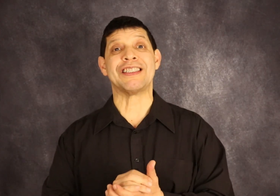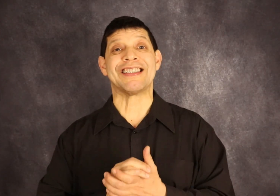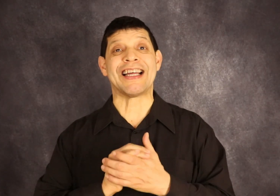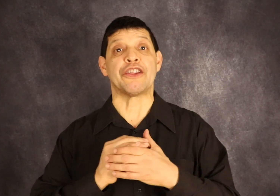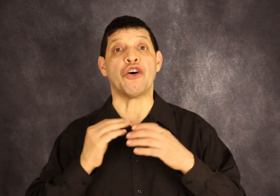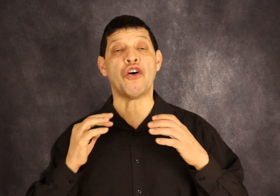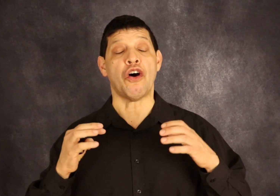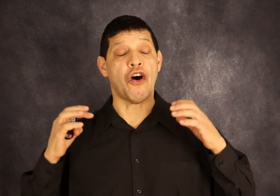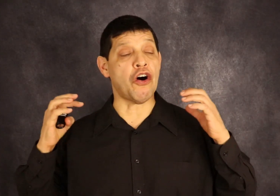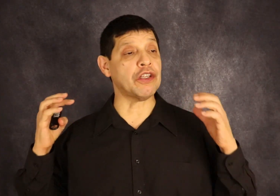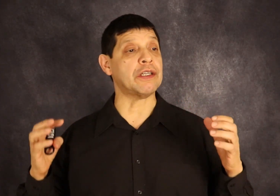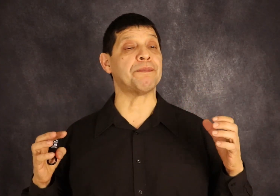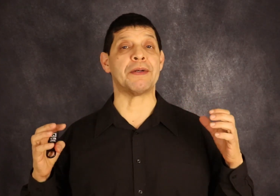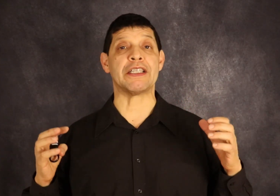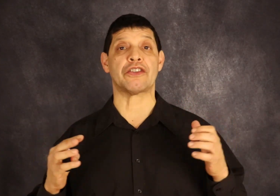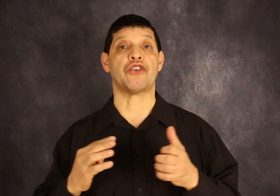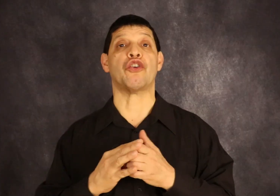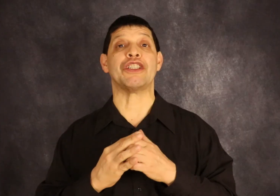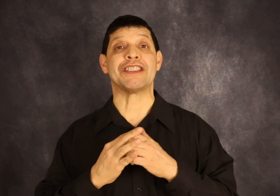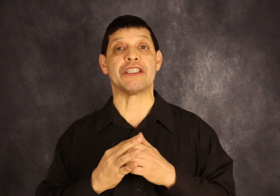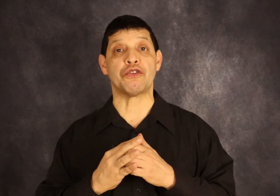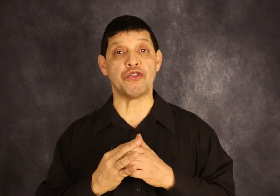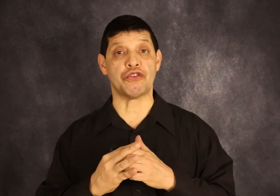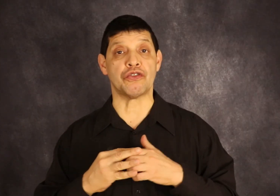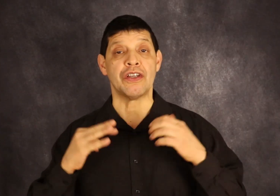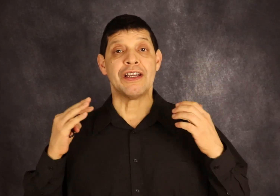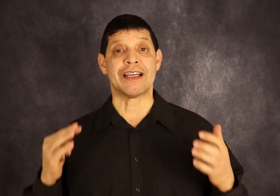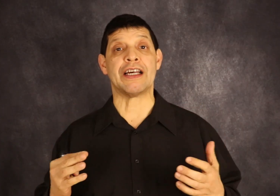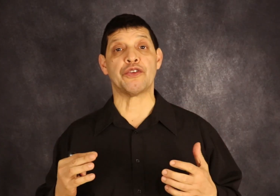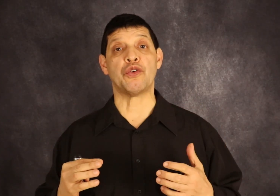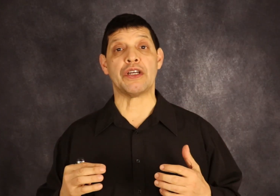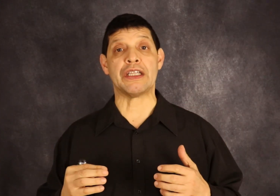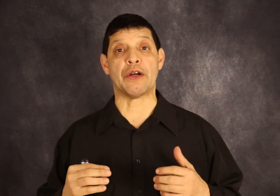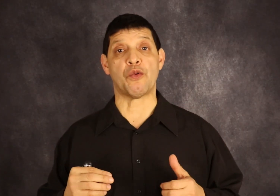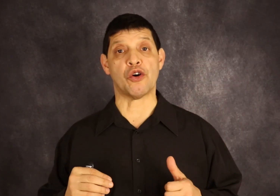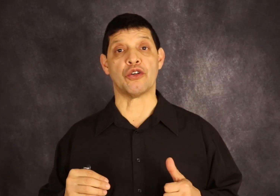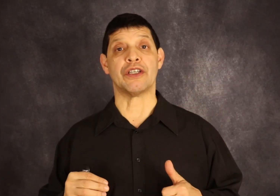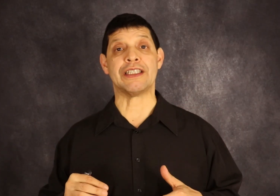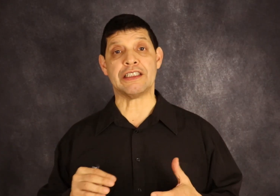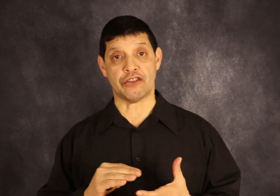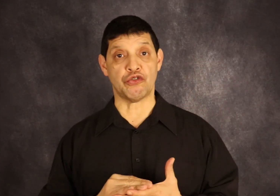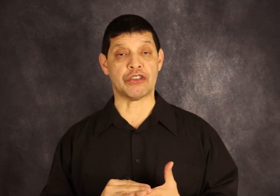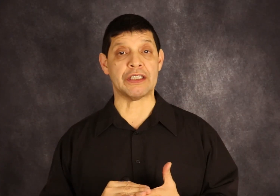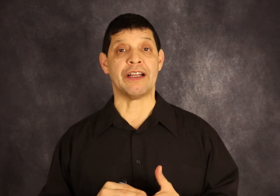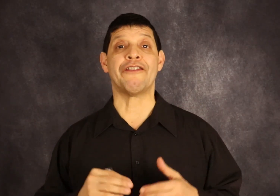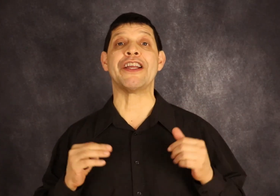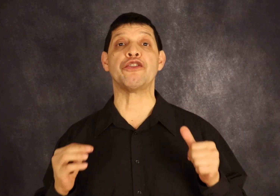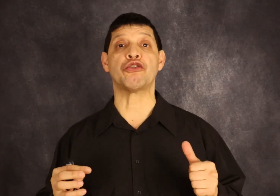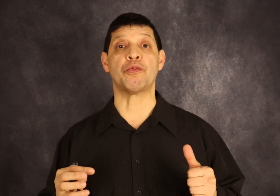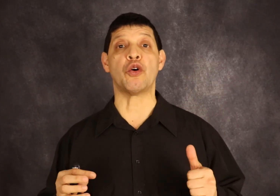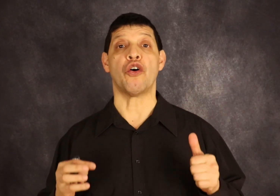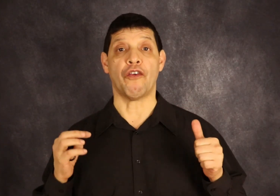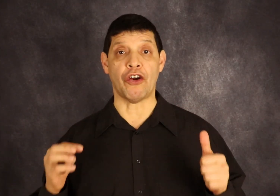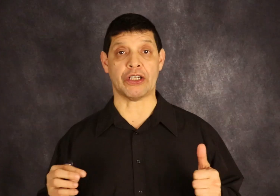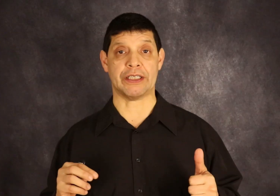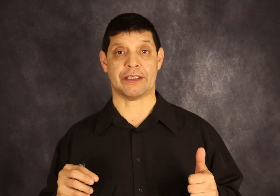that no other person or institution can do in the world. He is using reusable rockets.